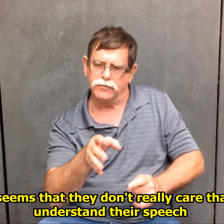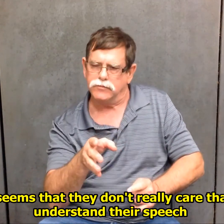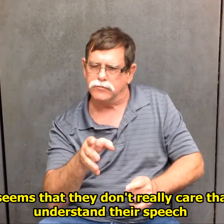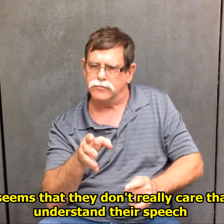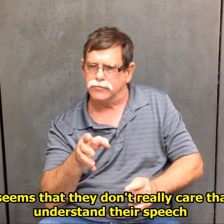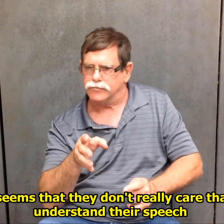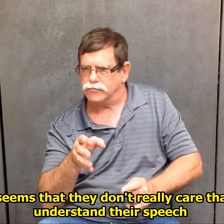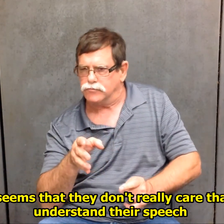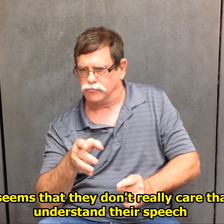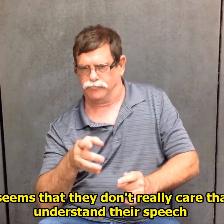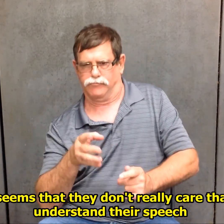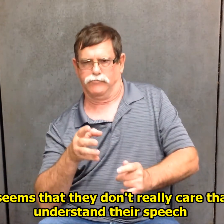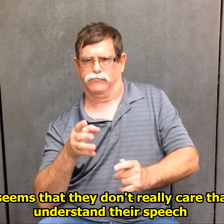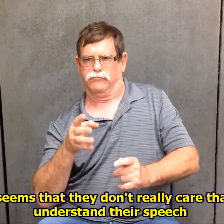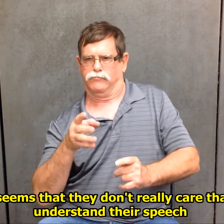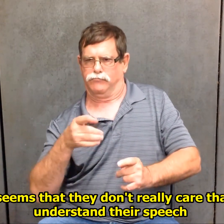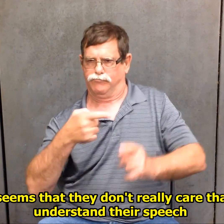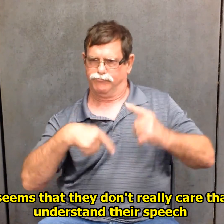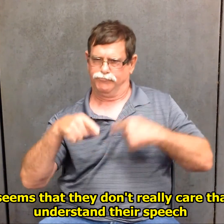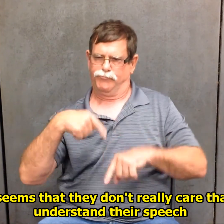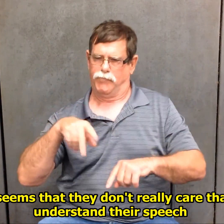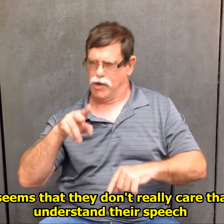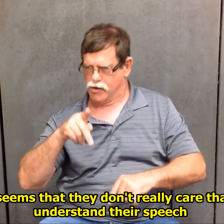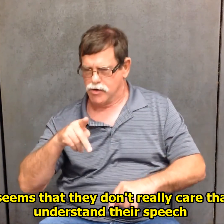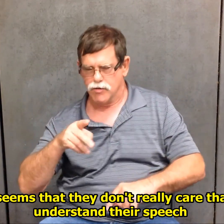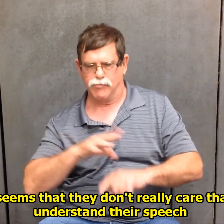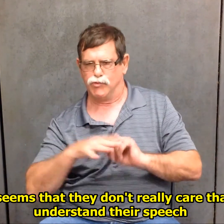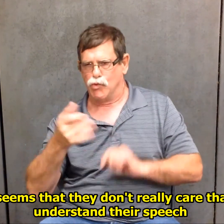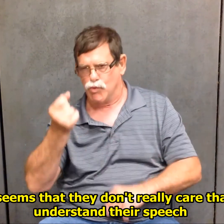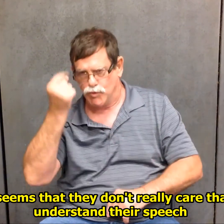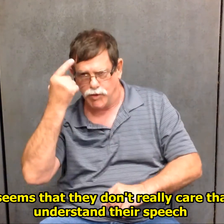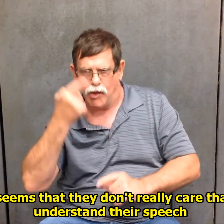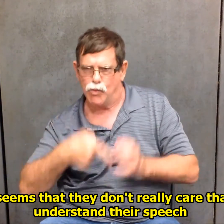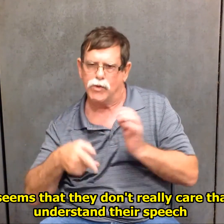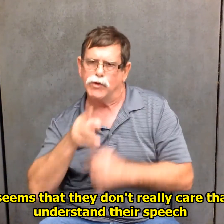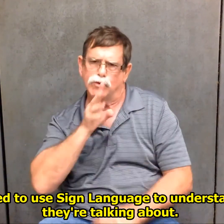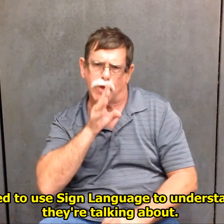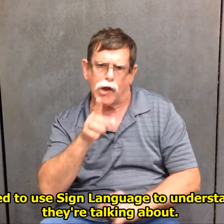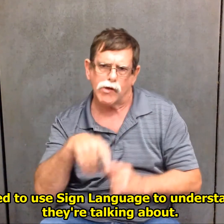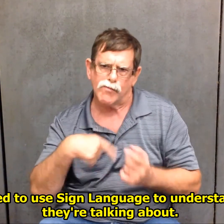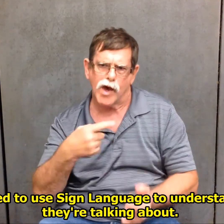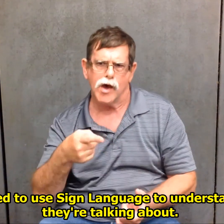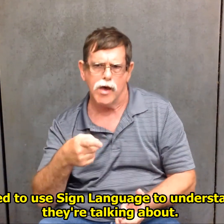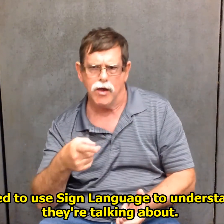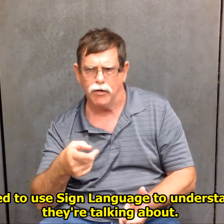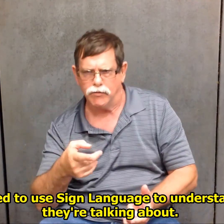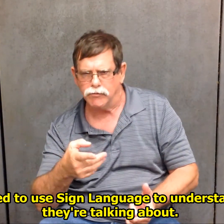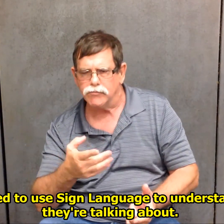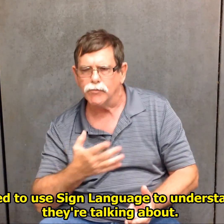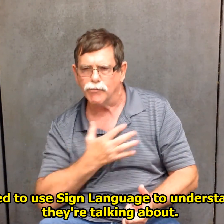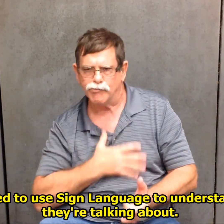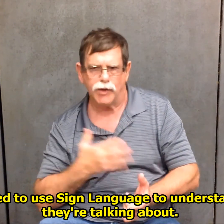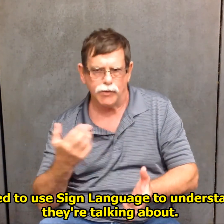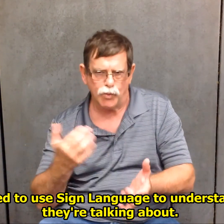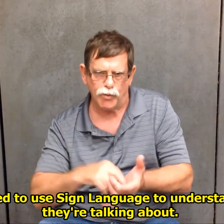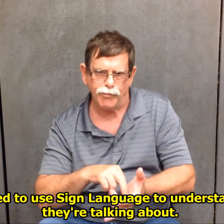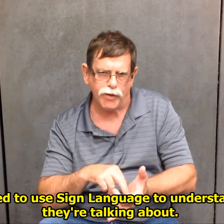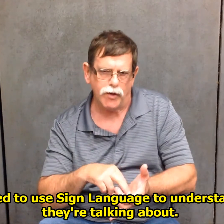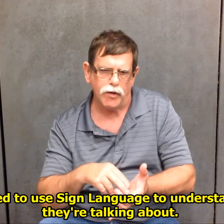Often it seems that they don't really care that I can't understand their speech and I need to use sign language to understand what they're talking about.